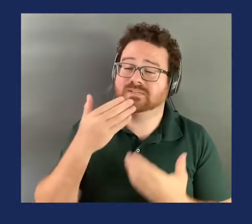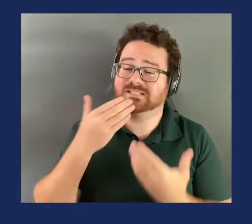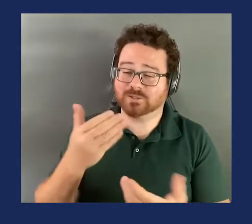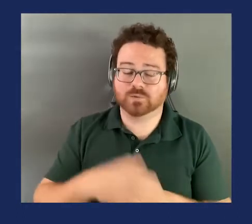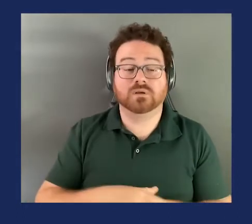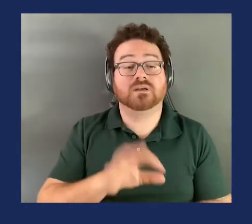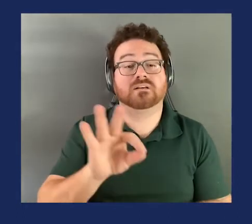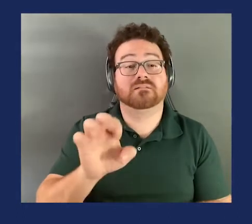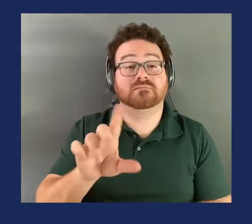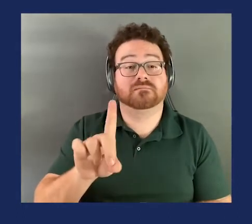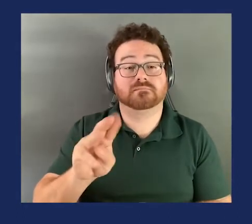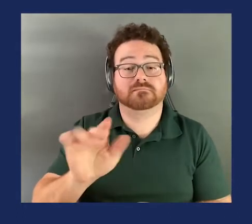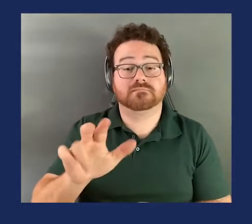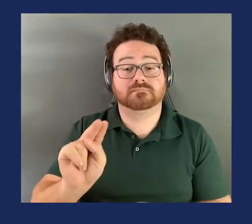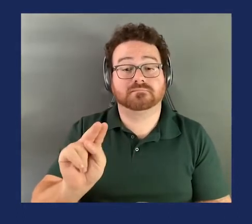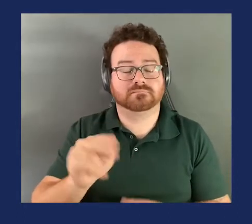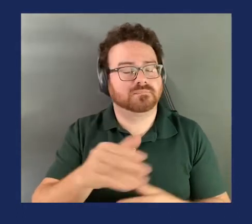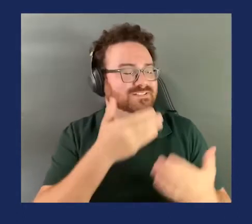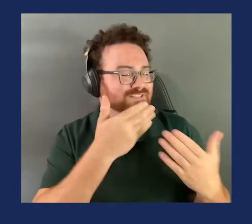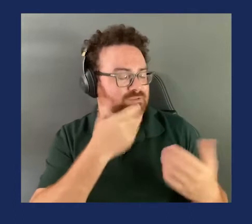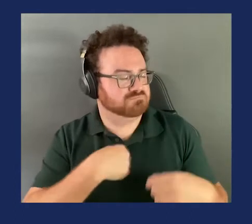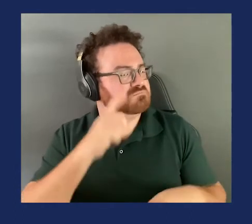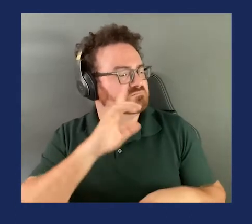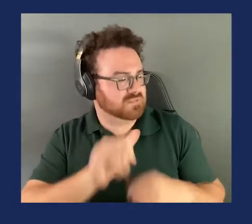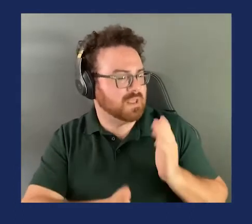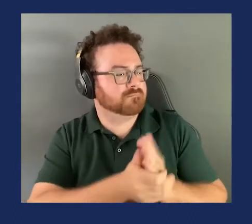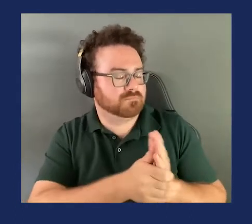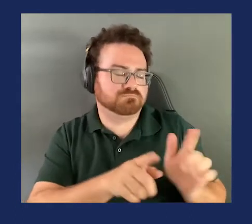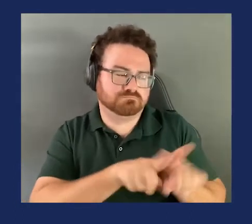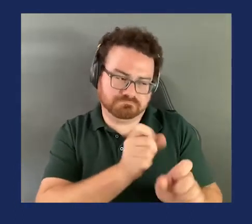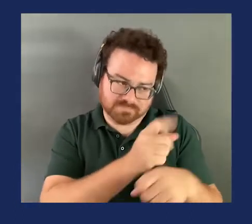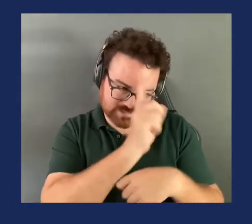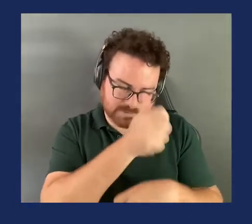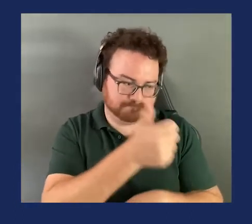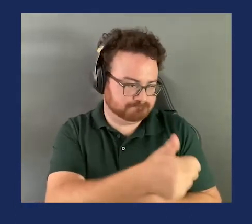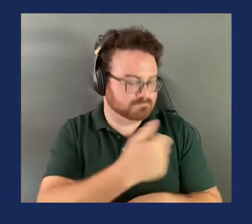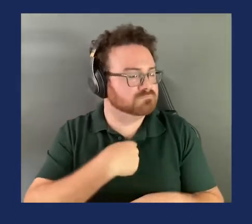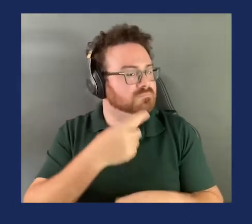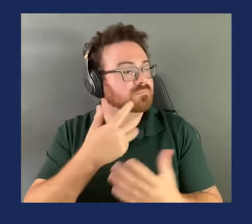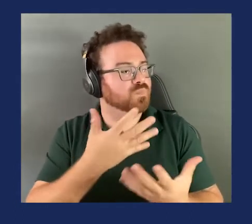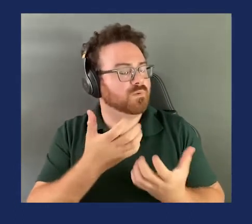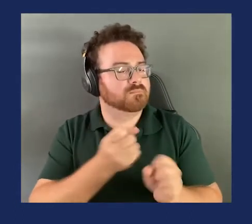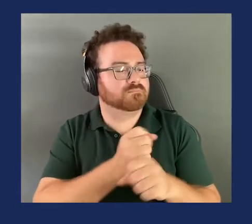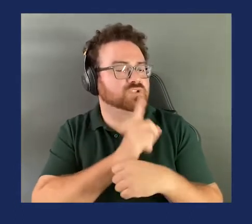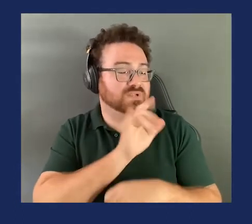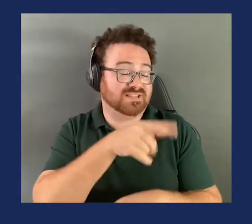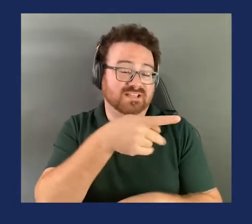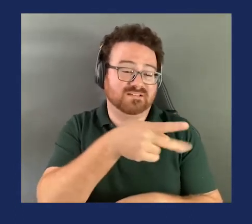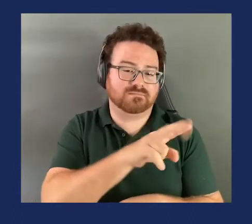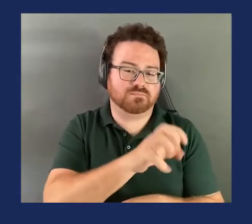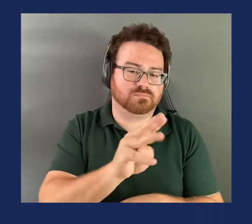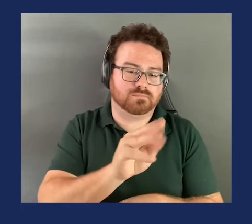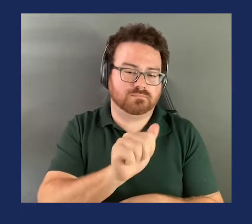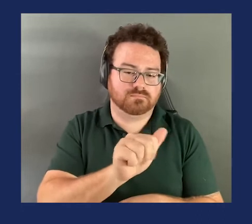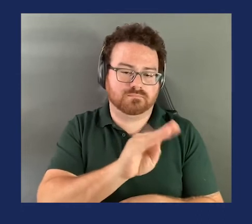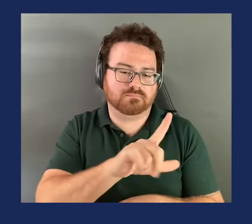Commissioner Feldman? Thank you, Mr. Chairman. I think the amendment also makes sense. We want the preamble and the text of the rule